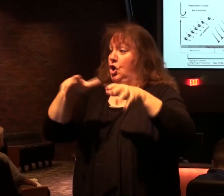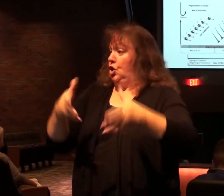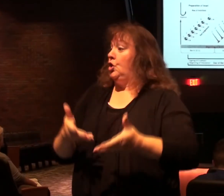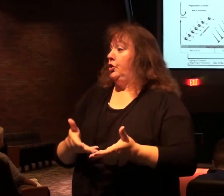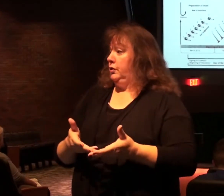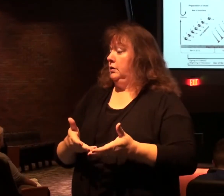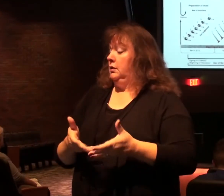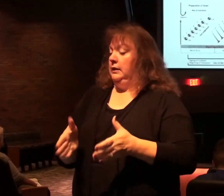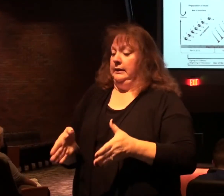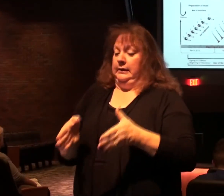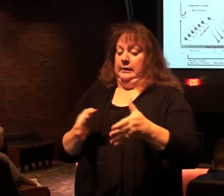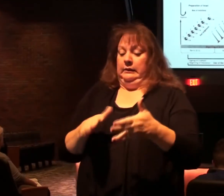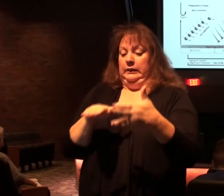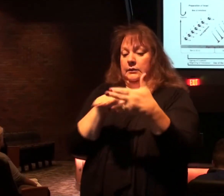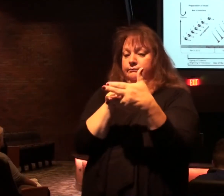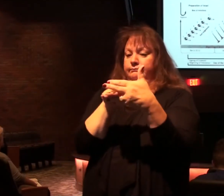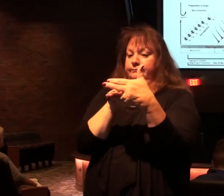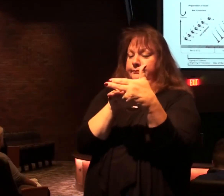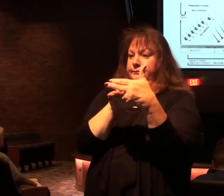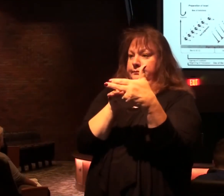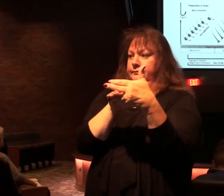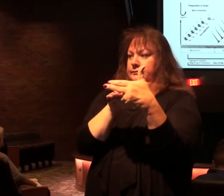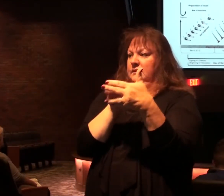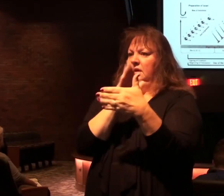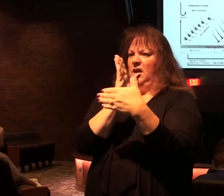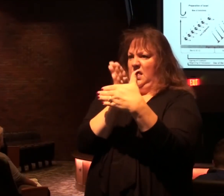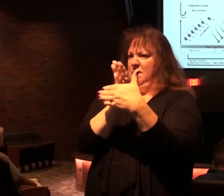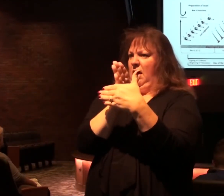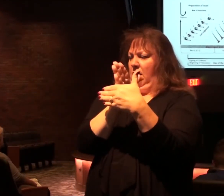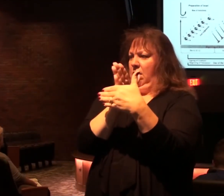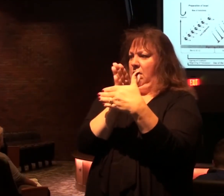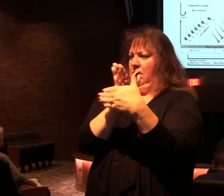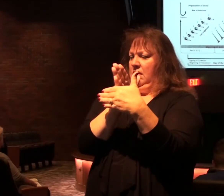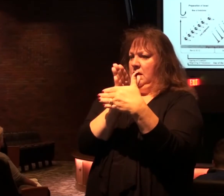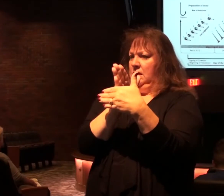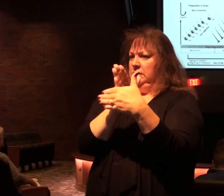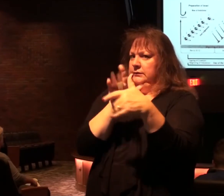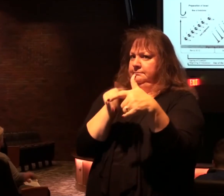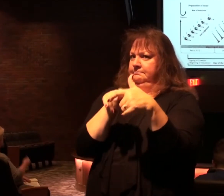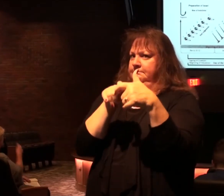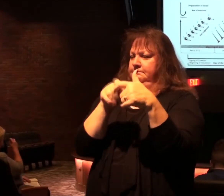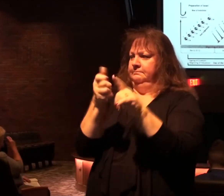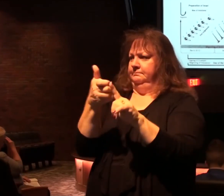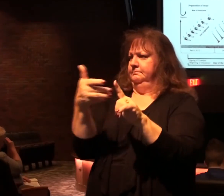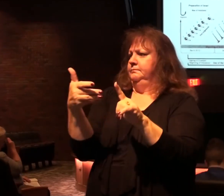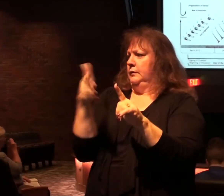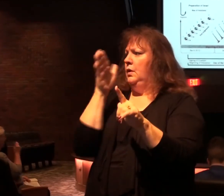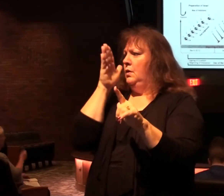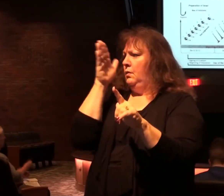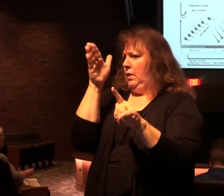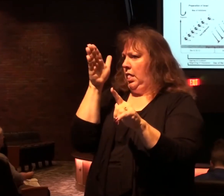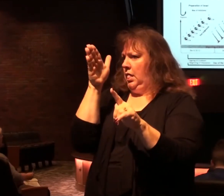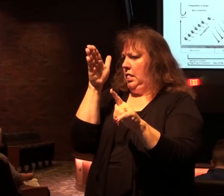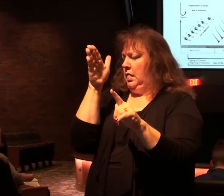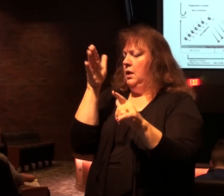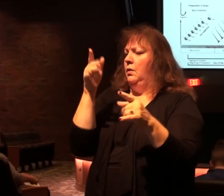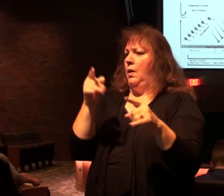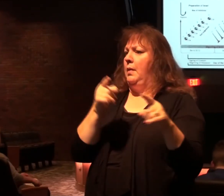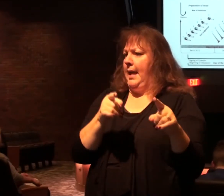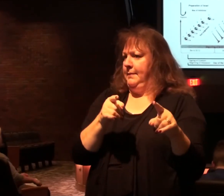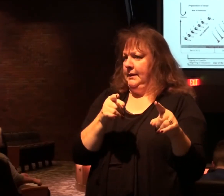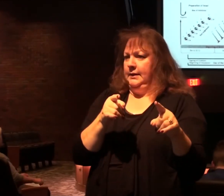Then we come to that middle point. We'll have more to say about the middle and events there.